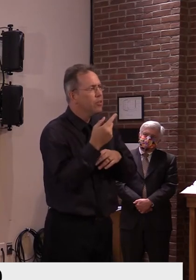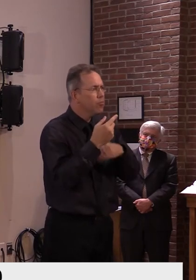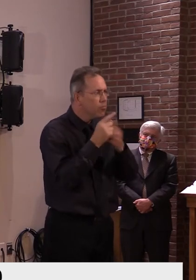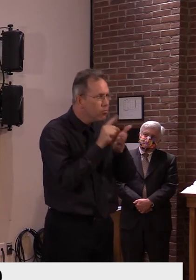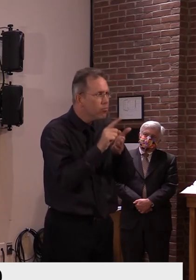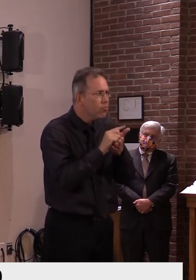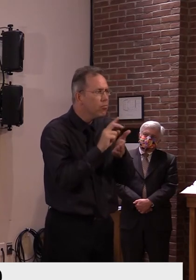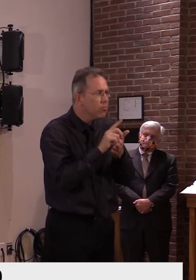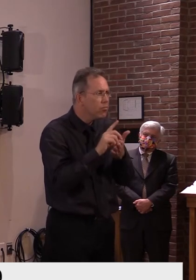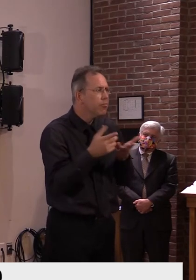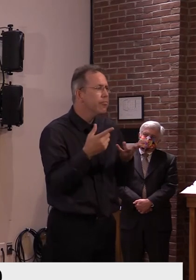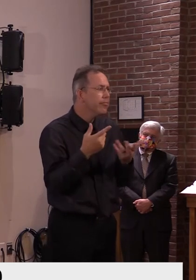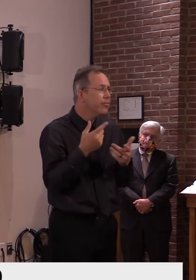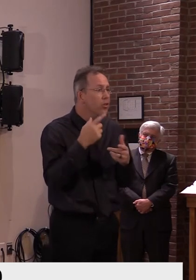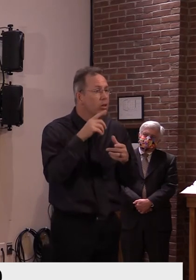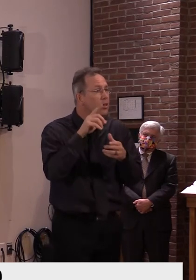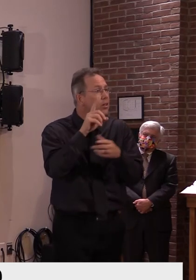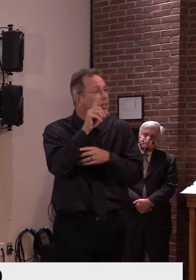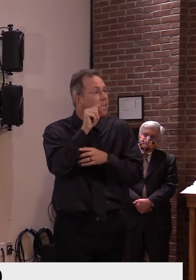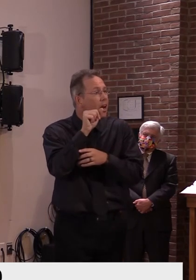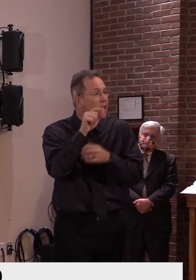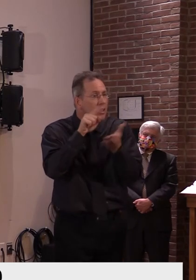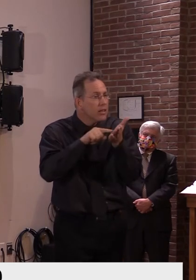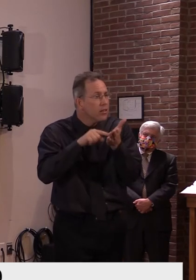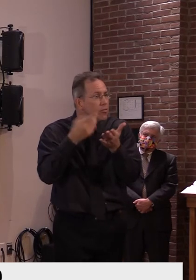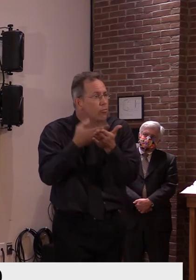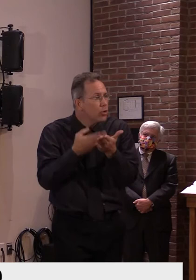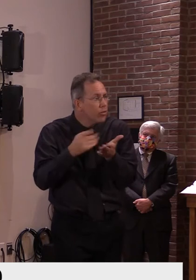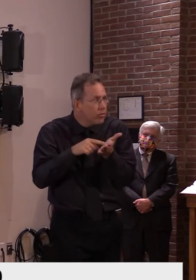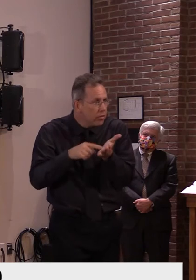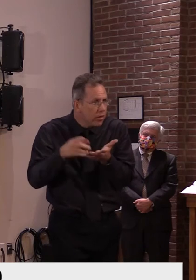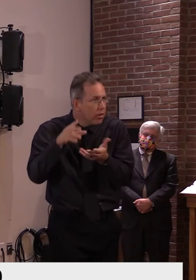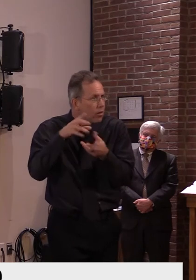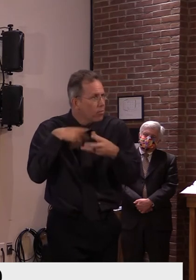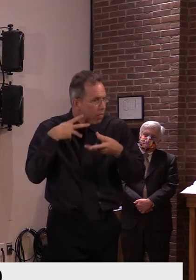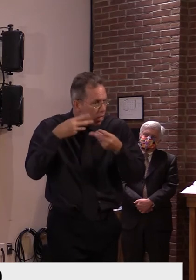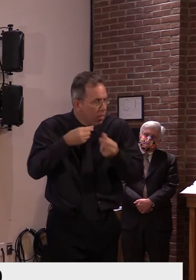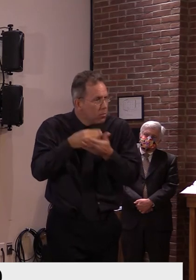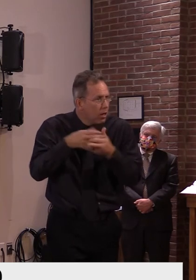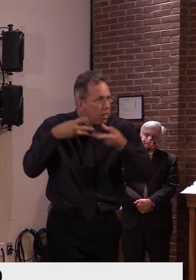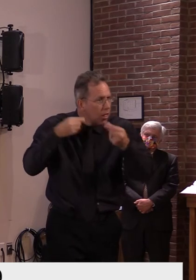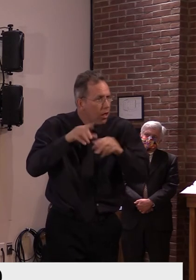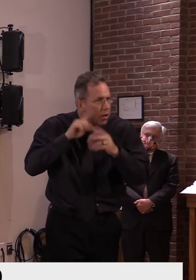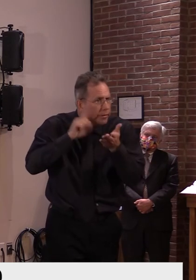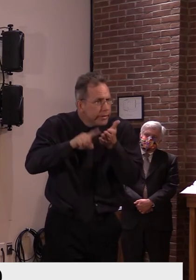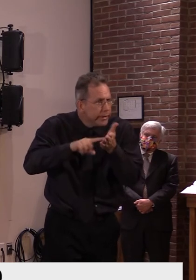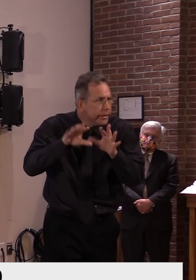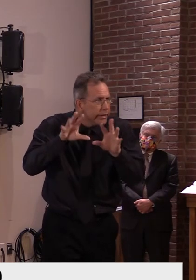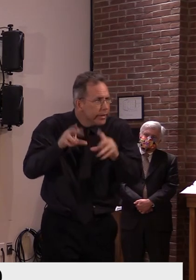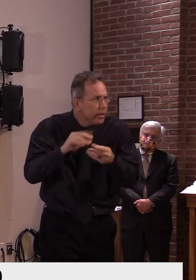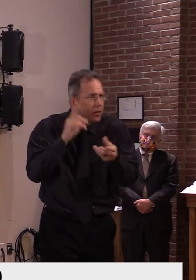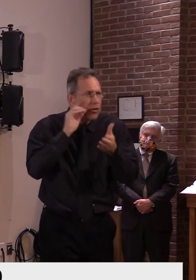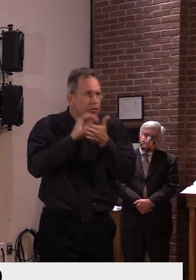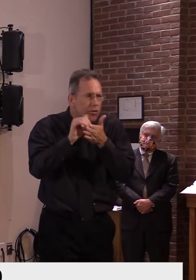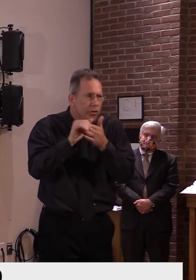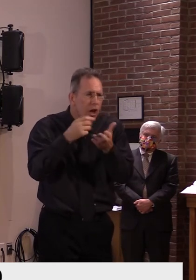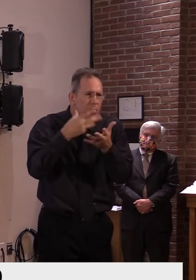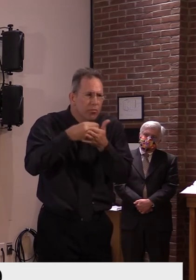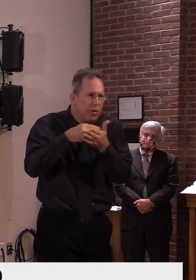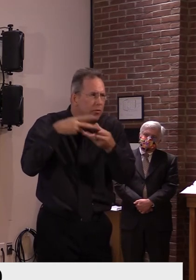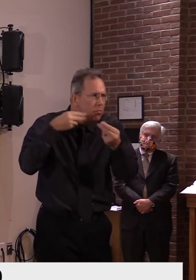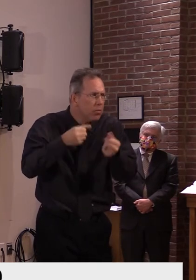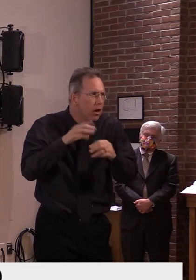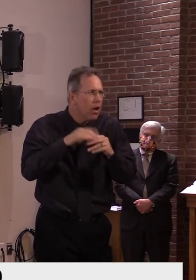program that was multi-million dollars, uh, that was, uh, put forth, uh, to, to accomplish that. Uh, this is, uh,